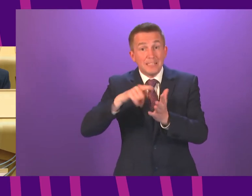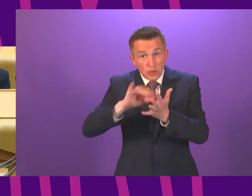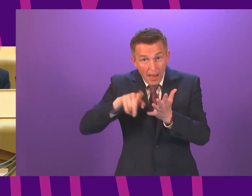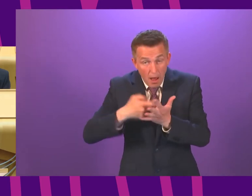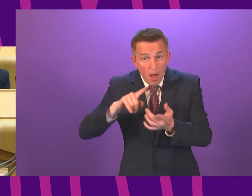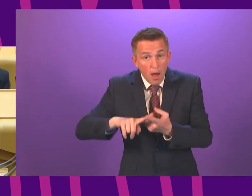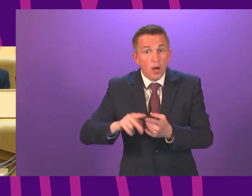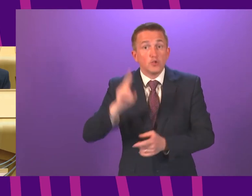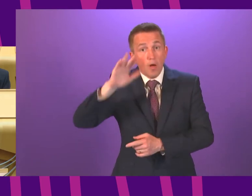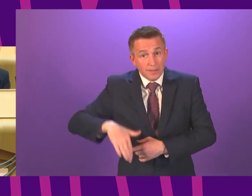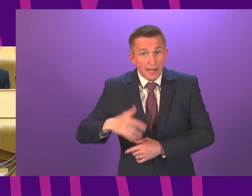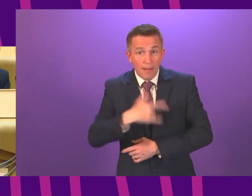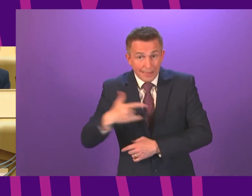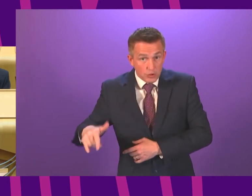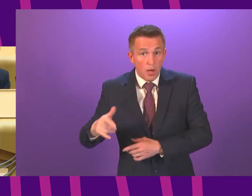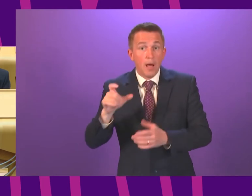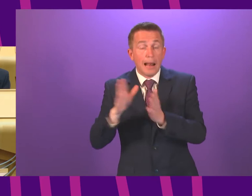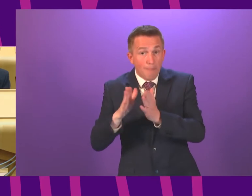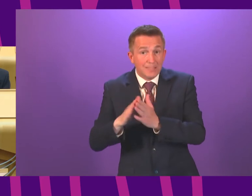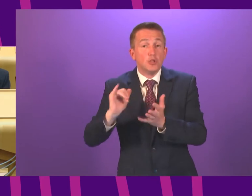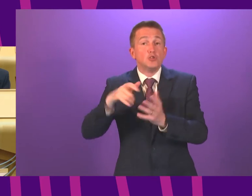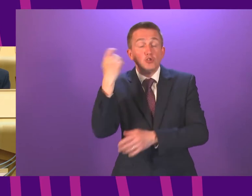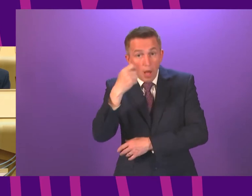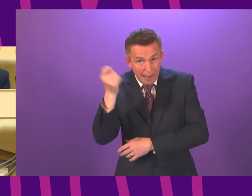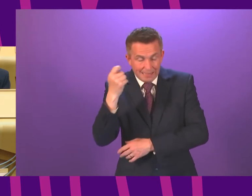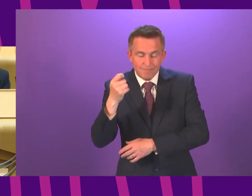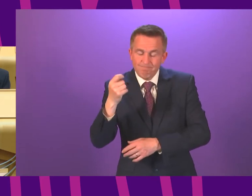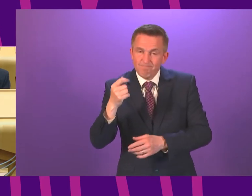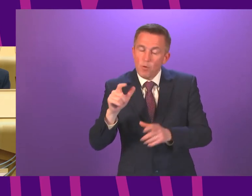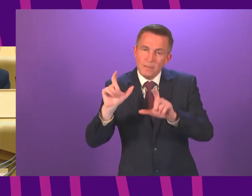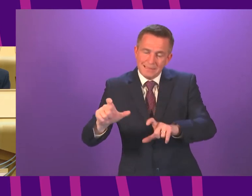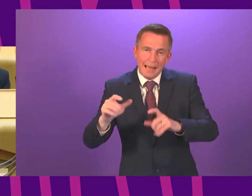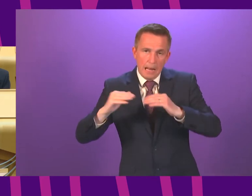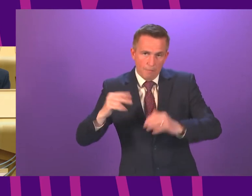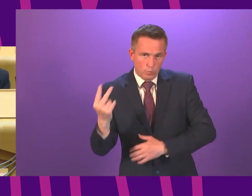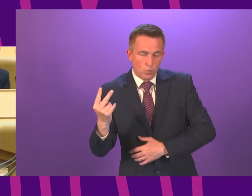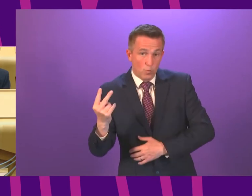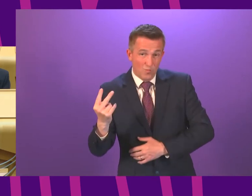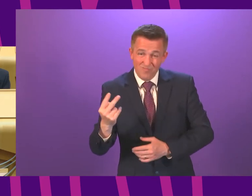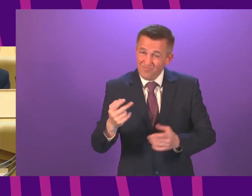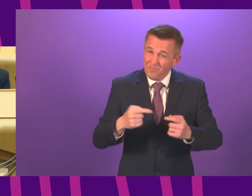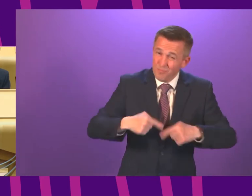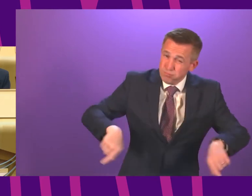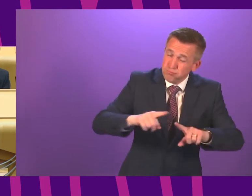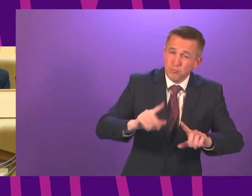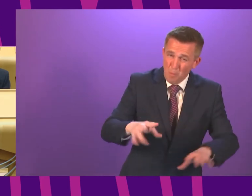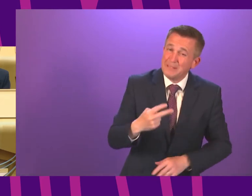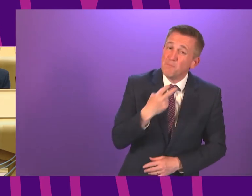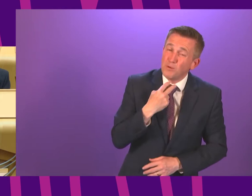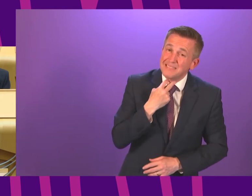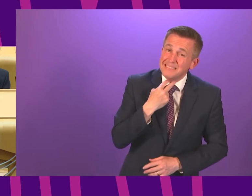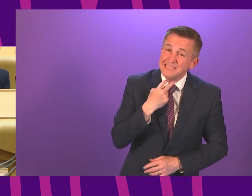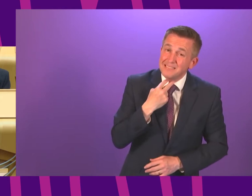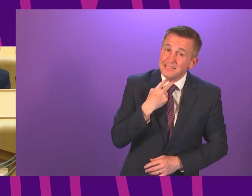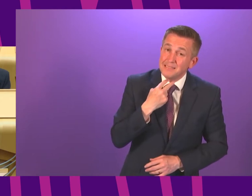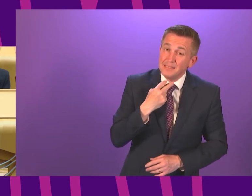Lanarkshire, and Clackmanninshire and Stirling. Now, know this will be disappointing, very disappointing for people in these areas. For these